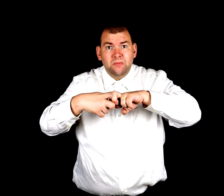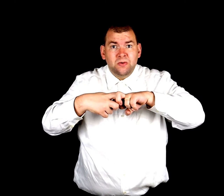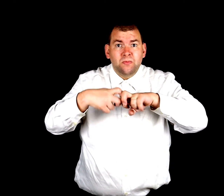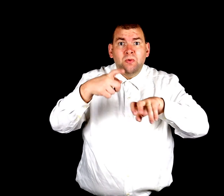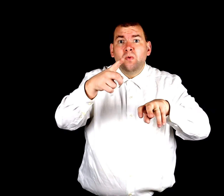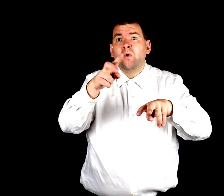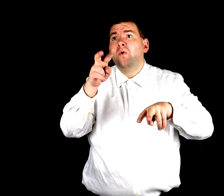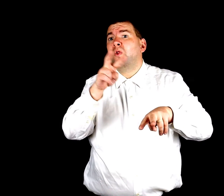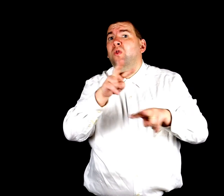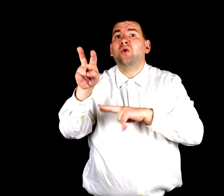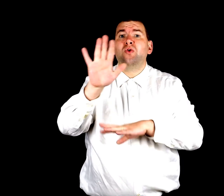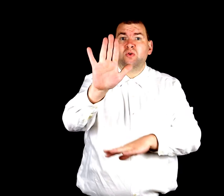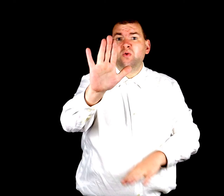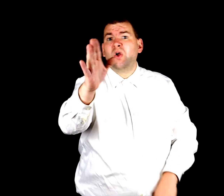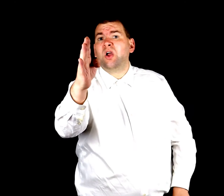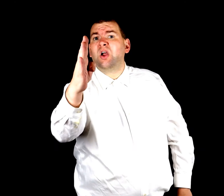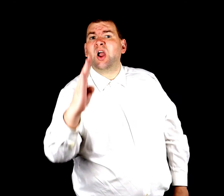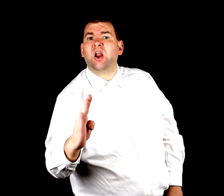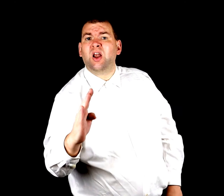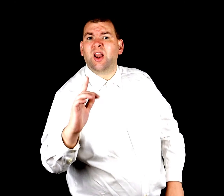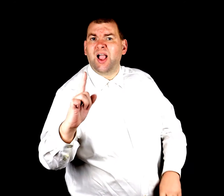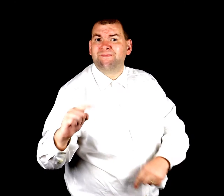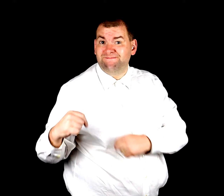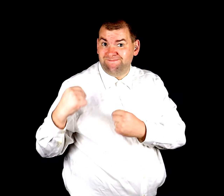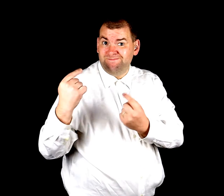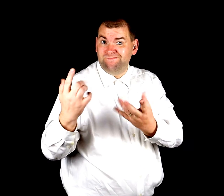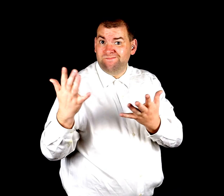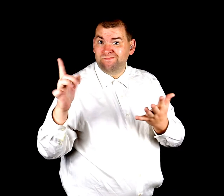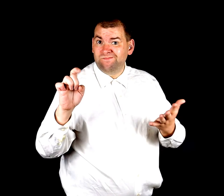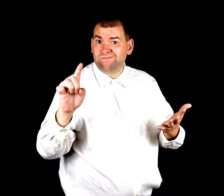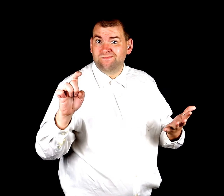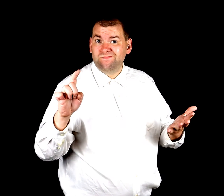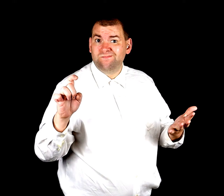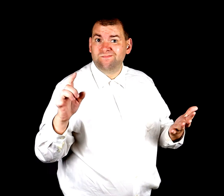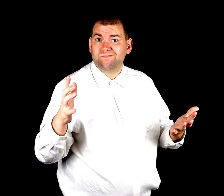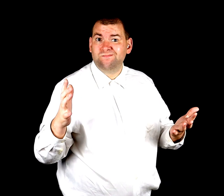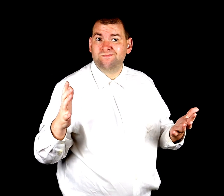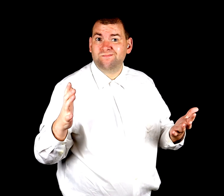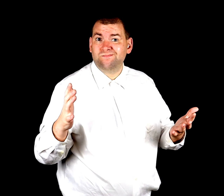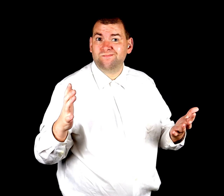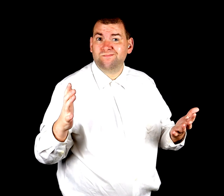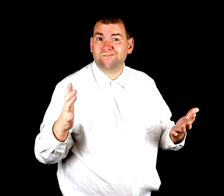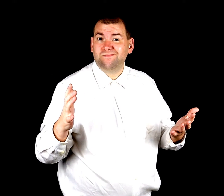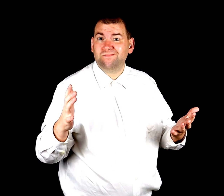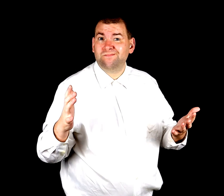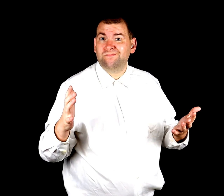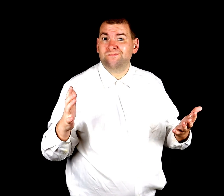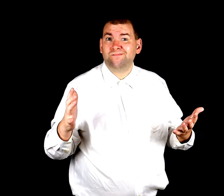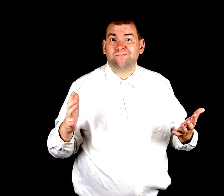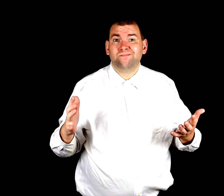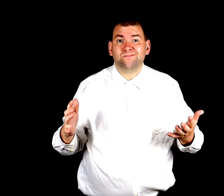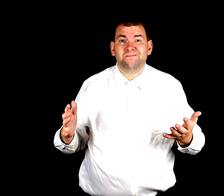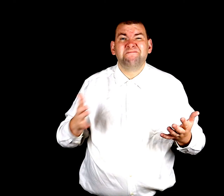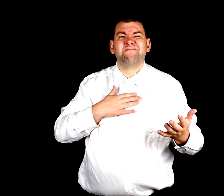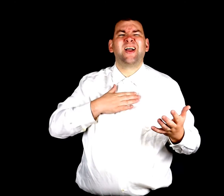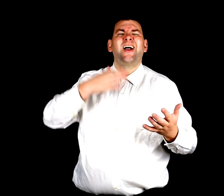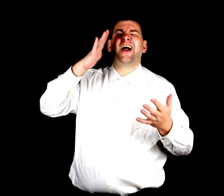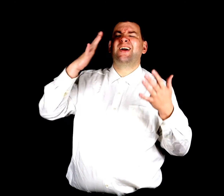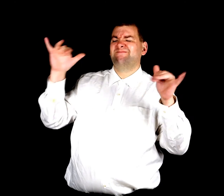Have you looked at your God lately? He brushes out the water